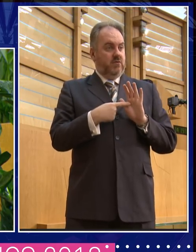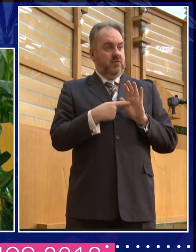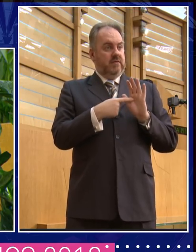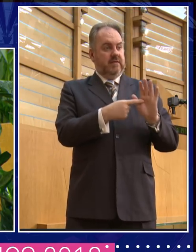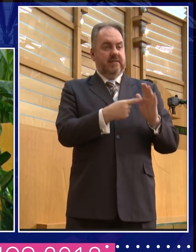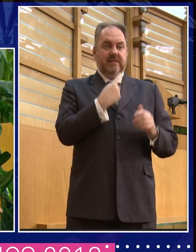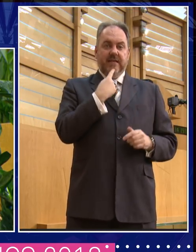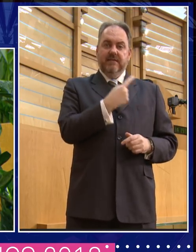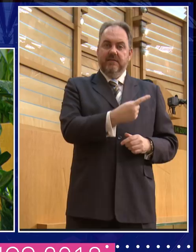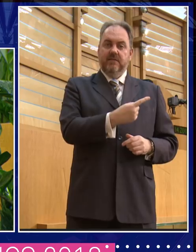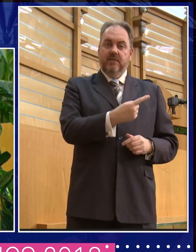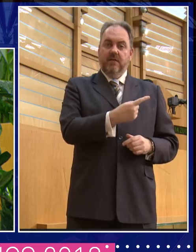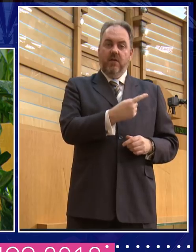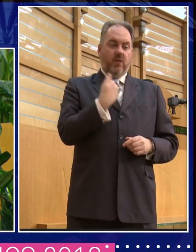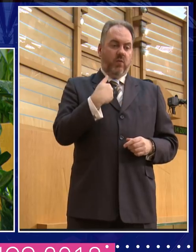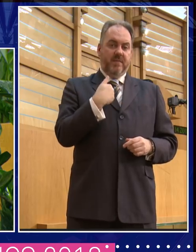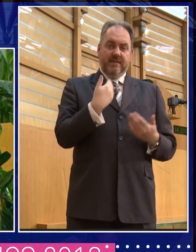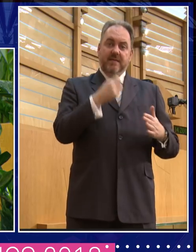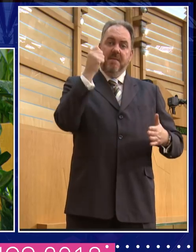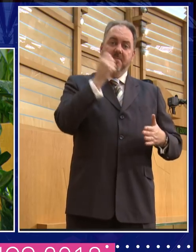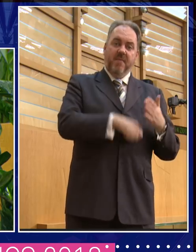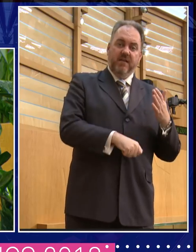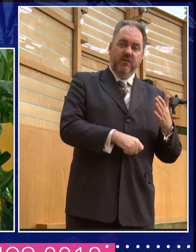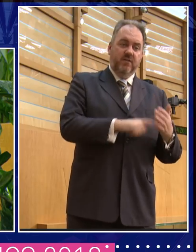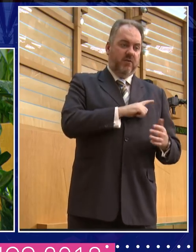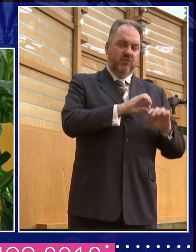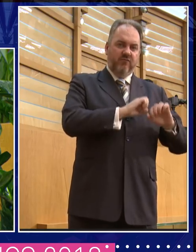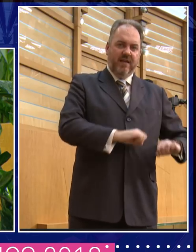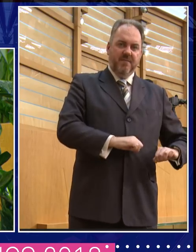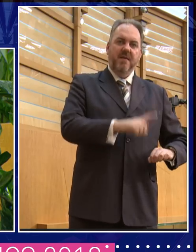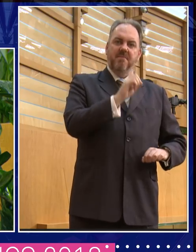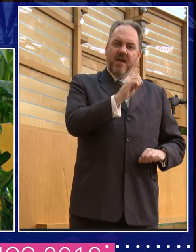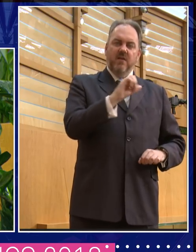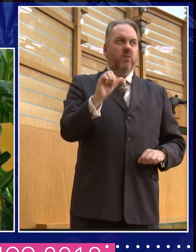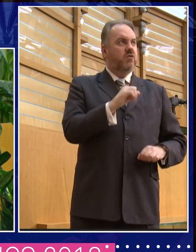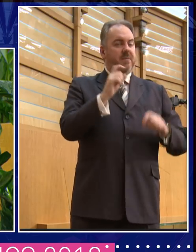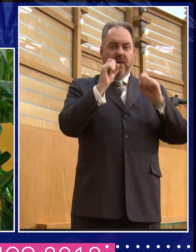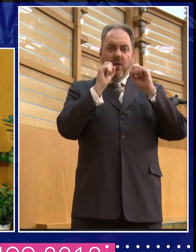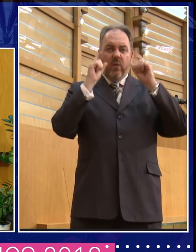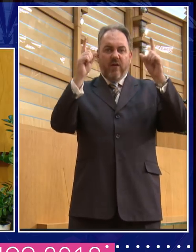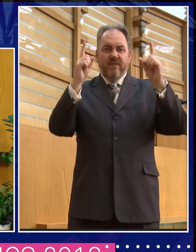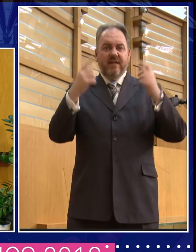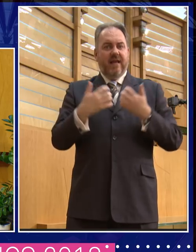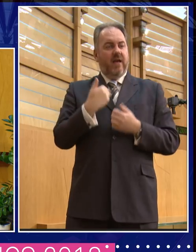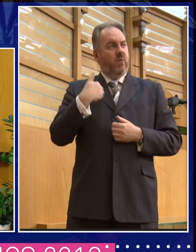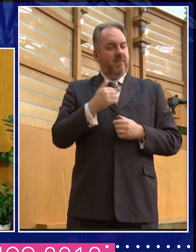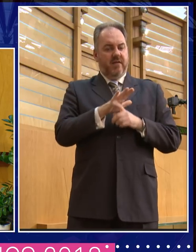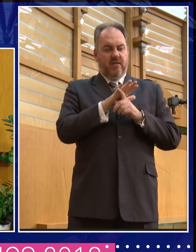punished for being raped. Um, I'm just saying we should have our eyes open to what's going on. But it does alert us to things that need to change